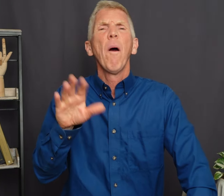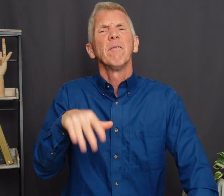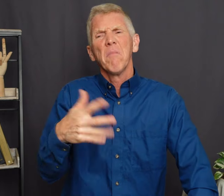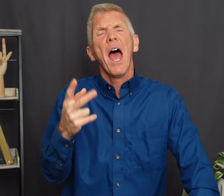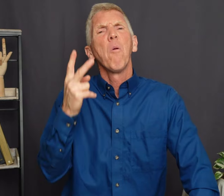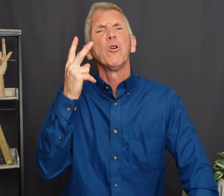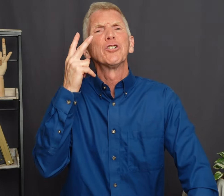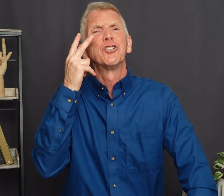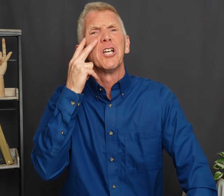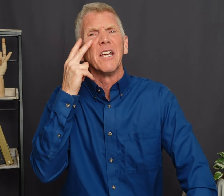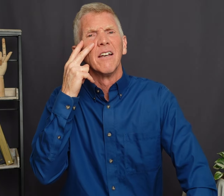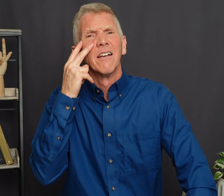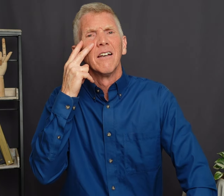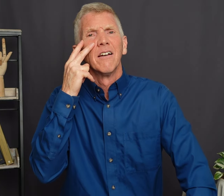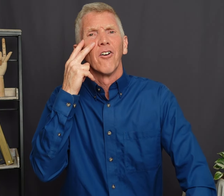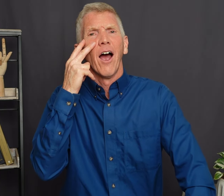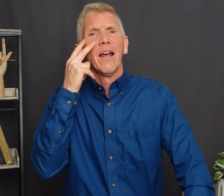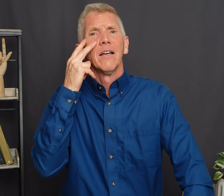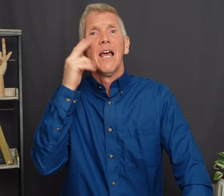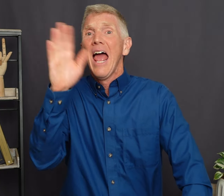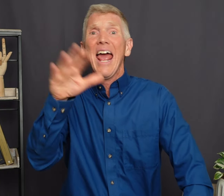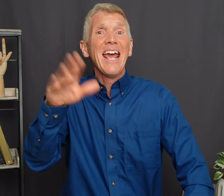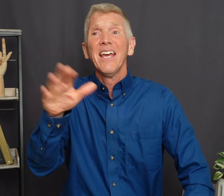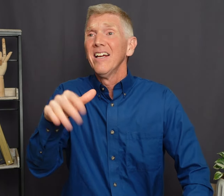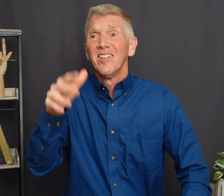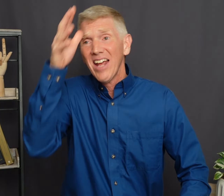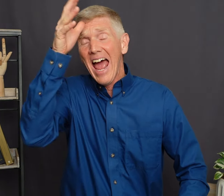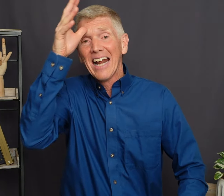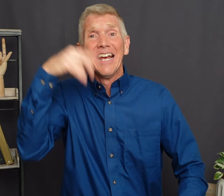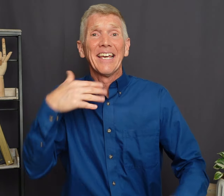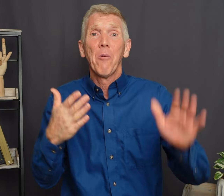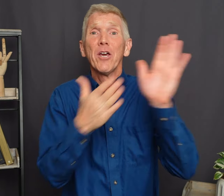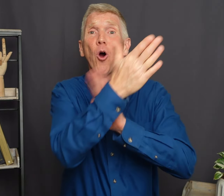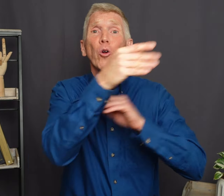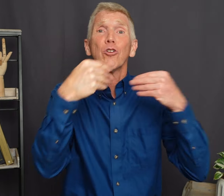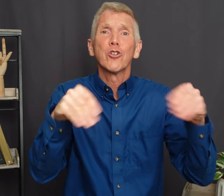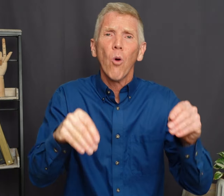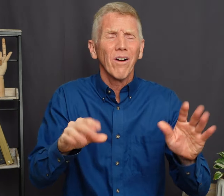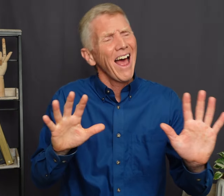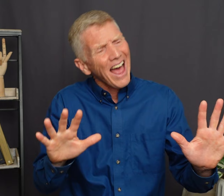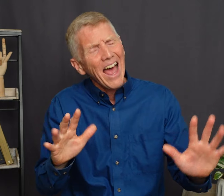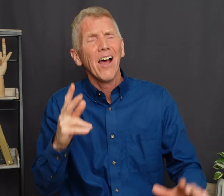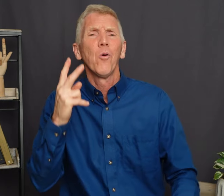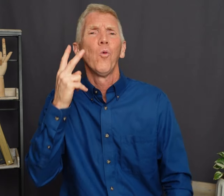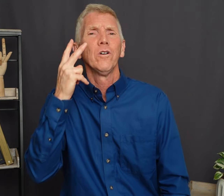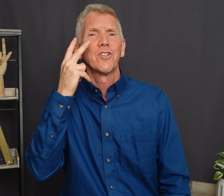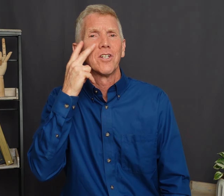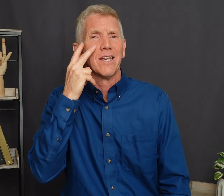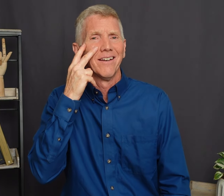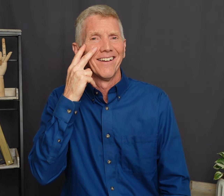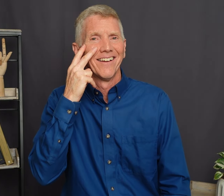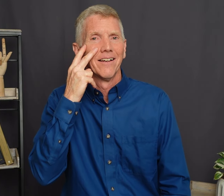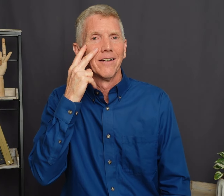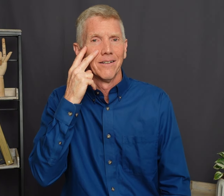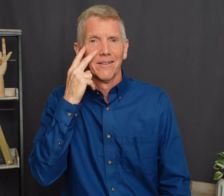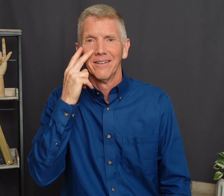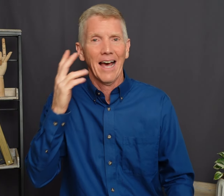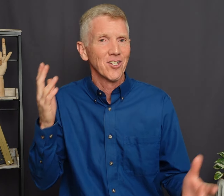well Yeah we'll see Right Hey dad Can we go to the store Ah we'll see You got the